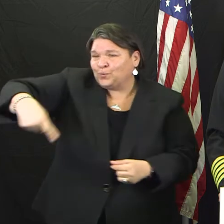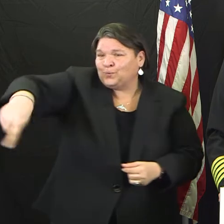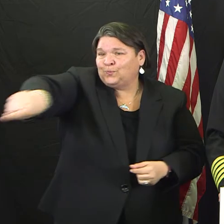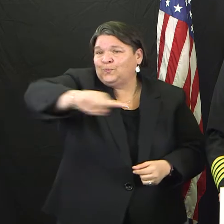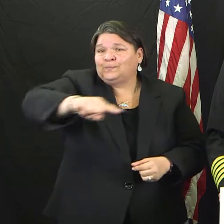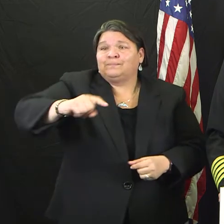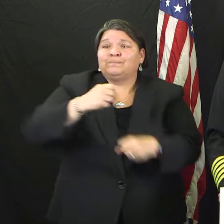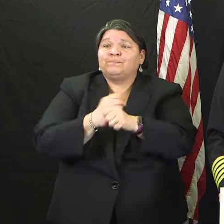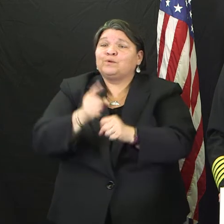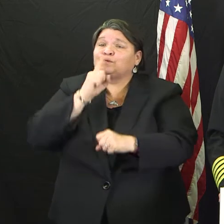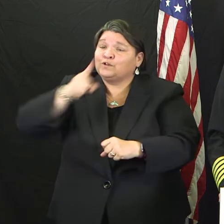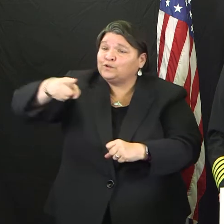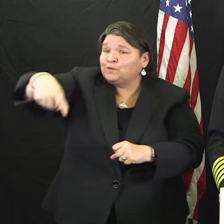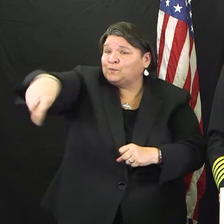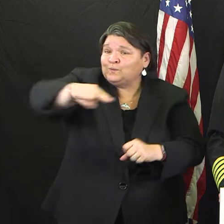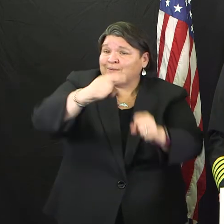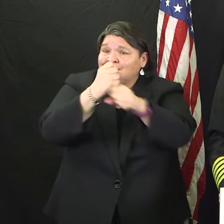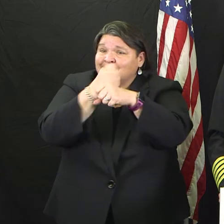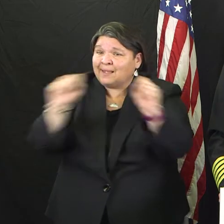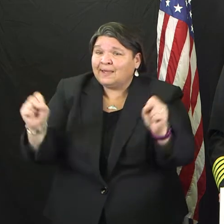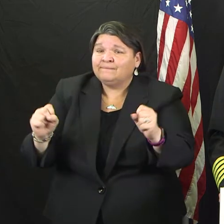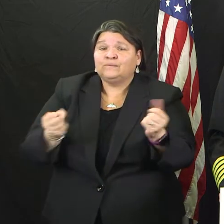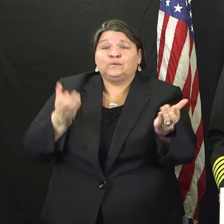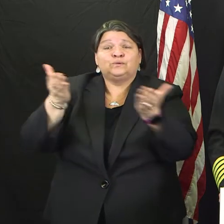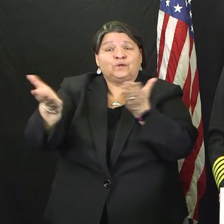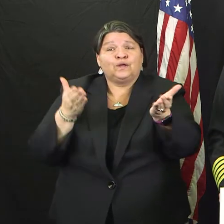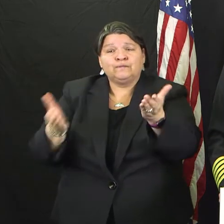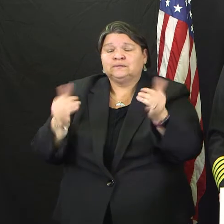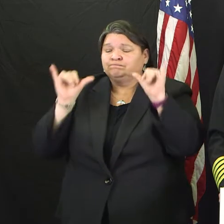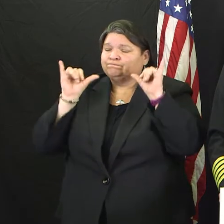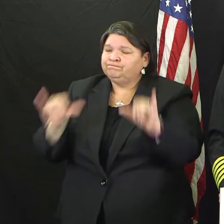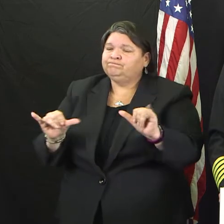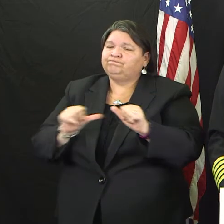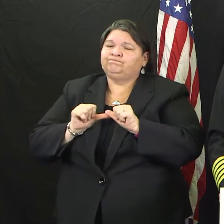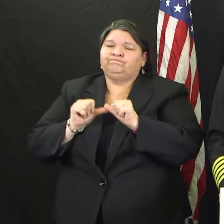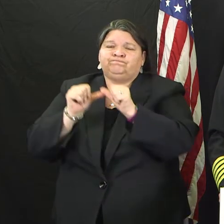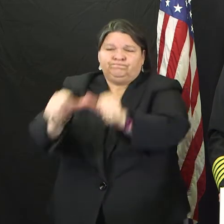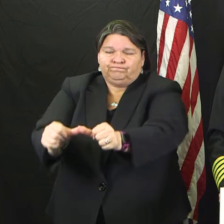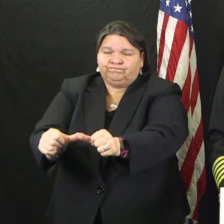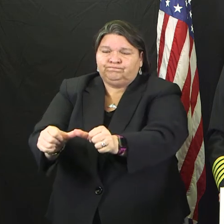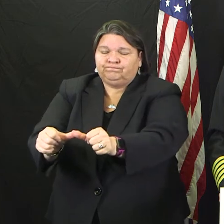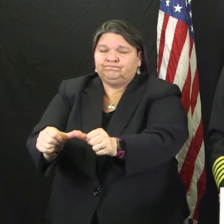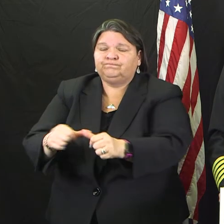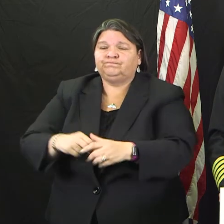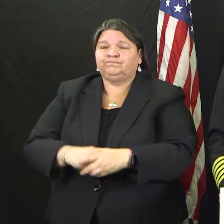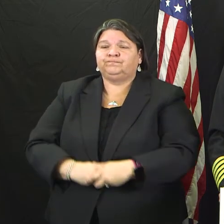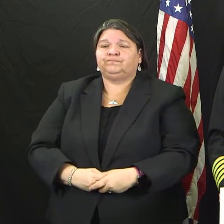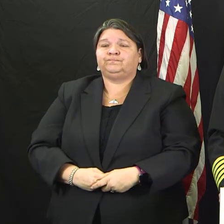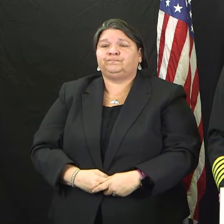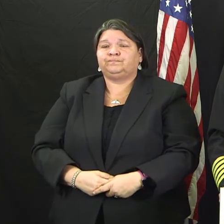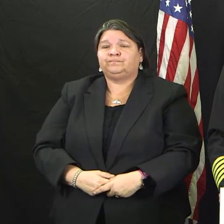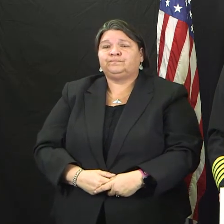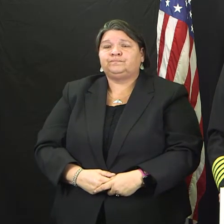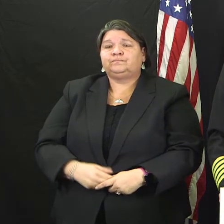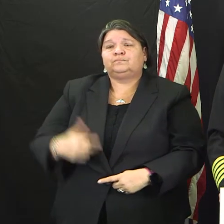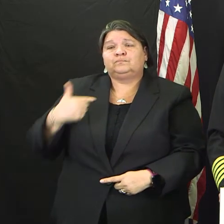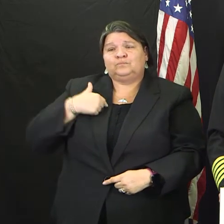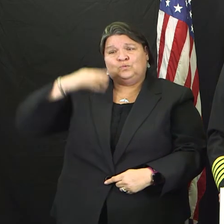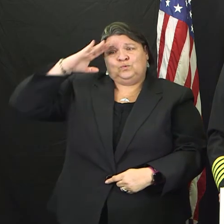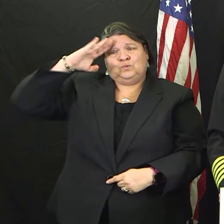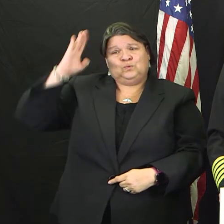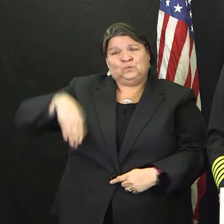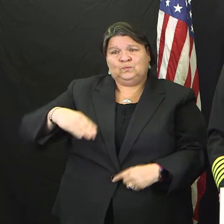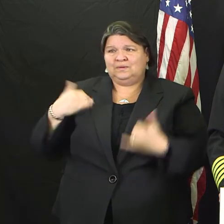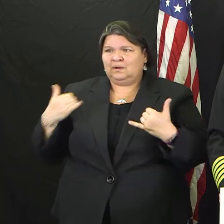to make sure that we take into account the things that we very well may see moving forward. But that complexity does not